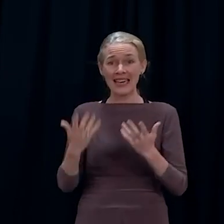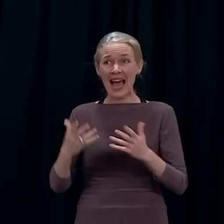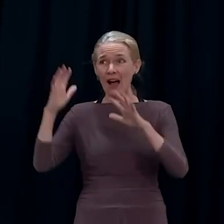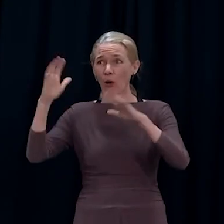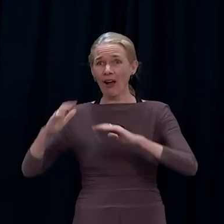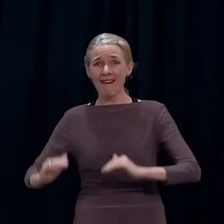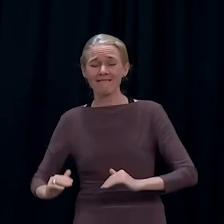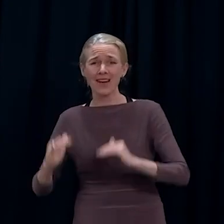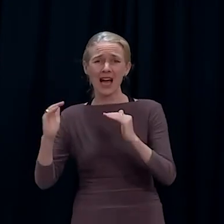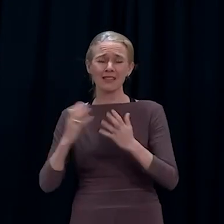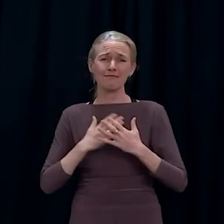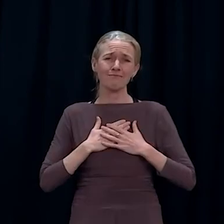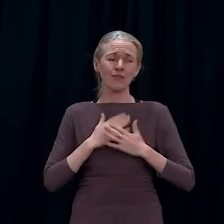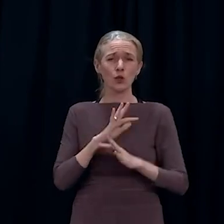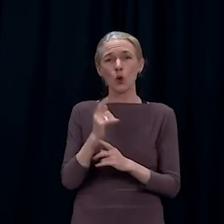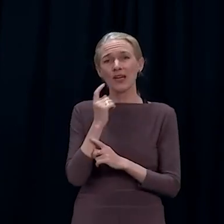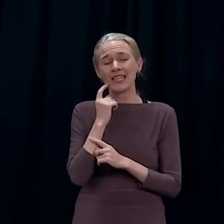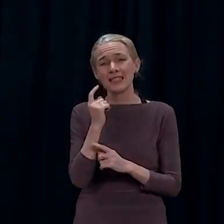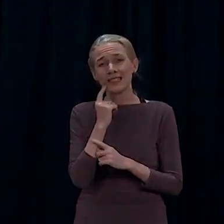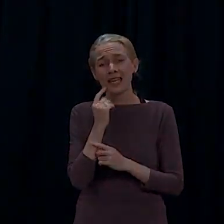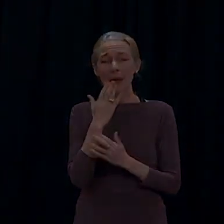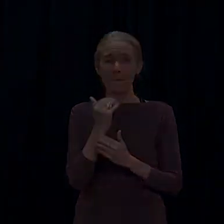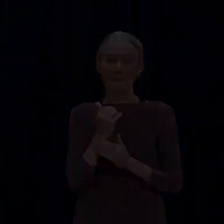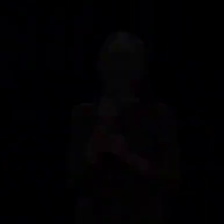after yourselves, do reach out for help and support, it is available to you.